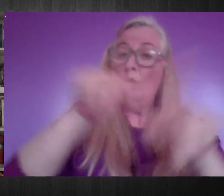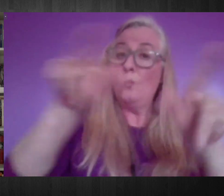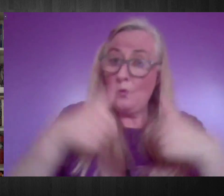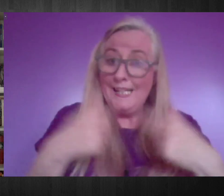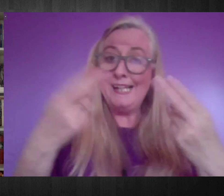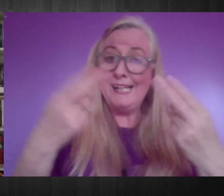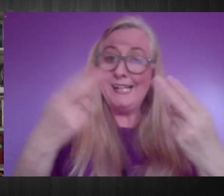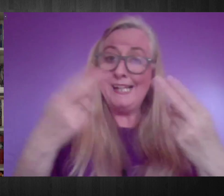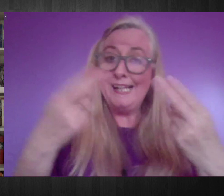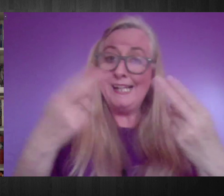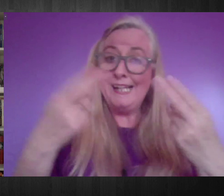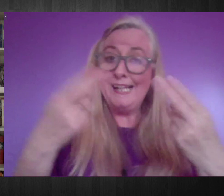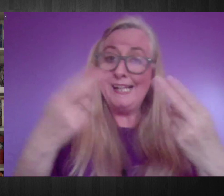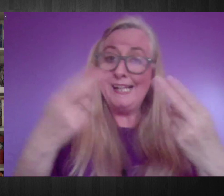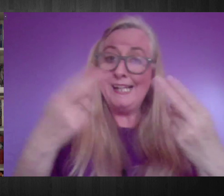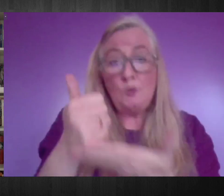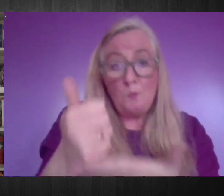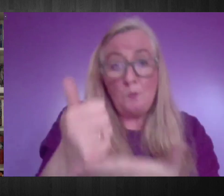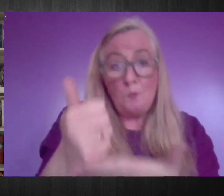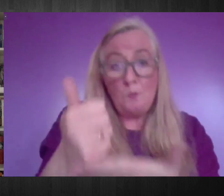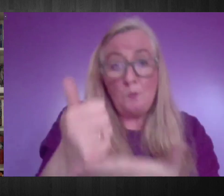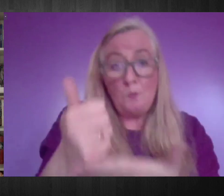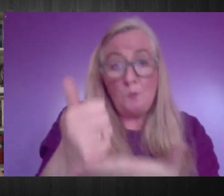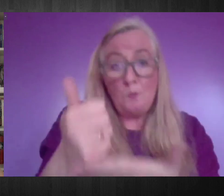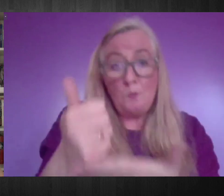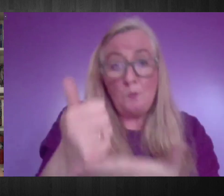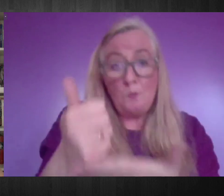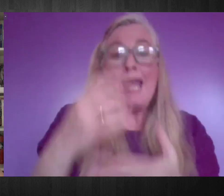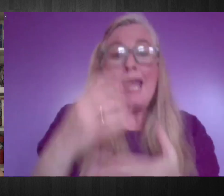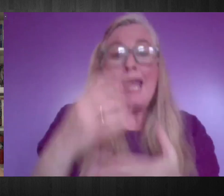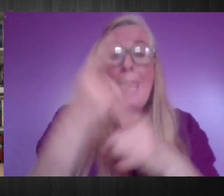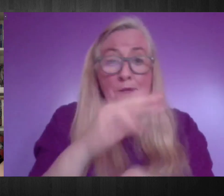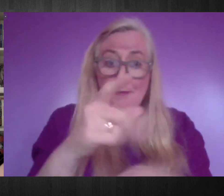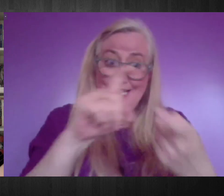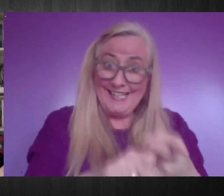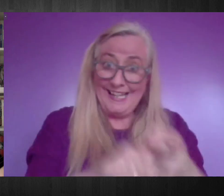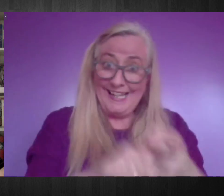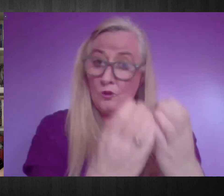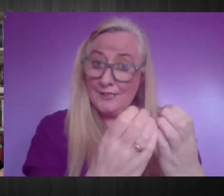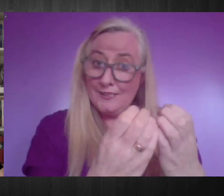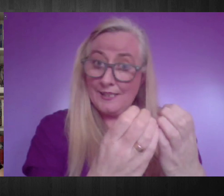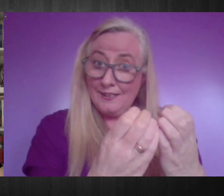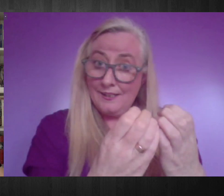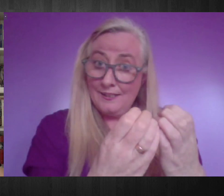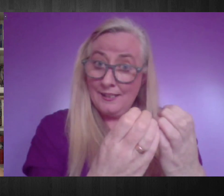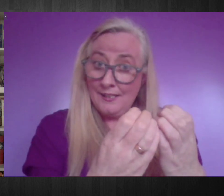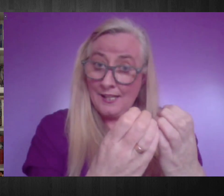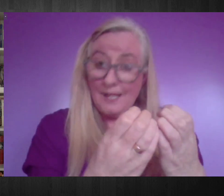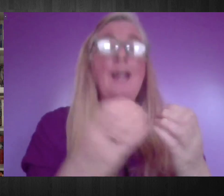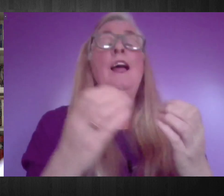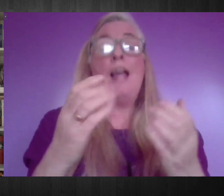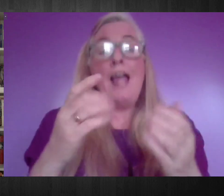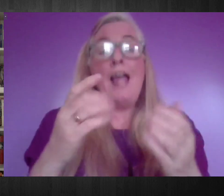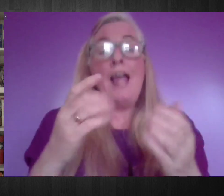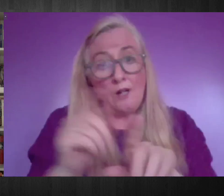support people to stay in the community and to move away from these